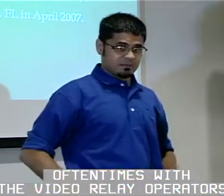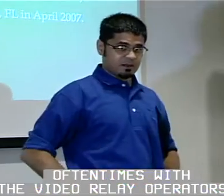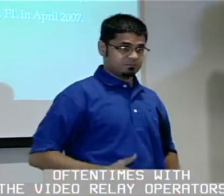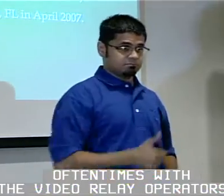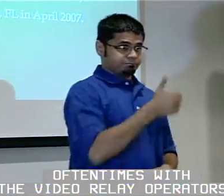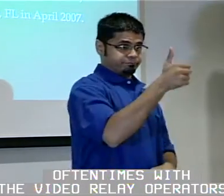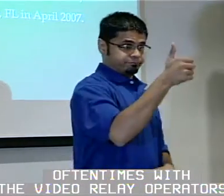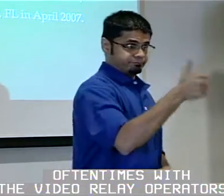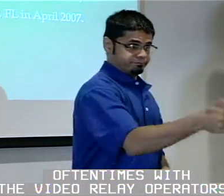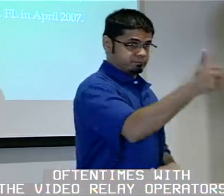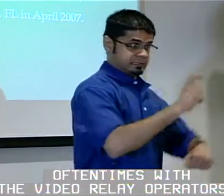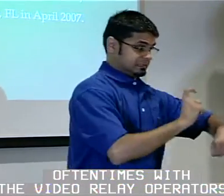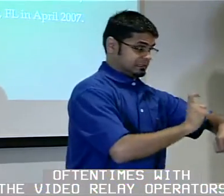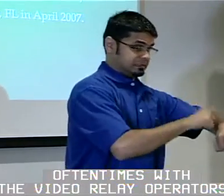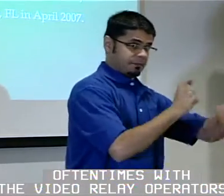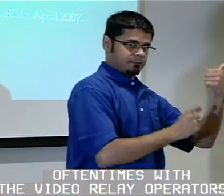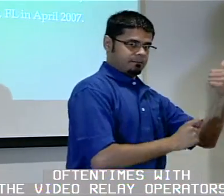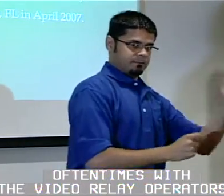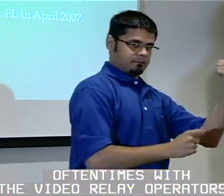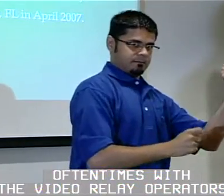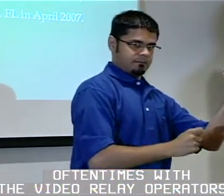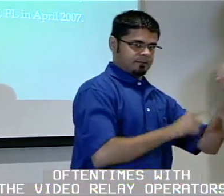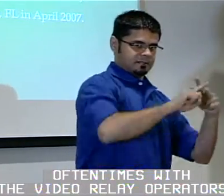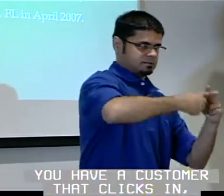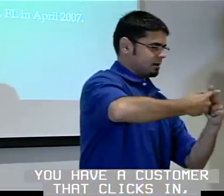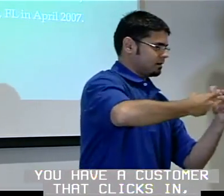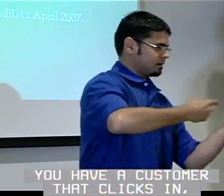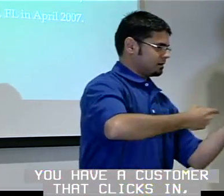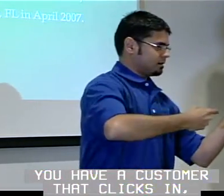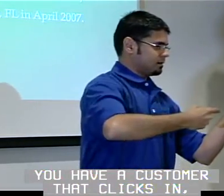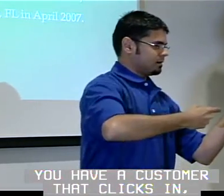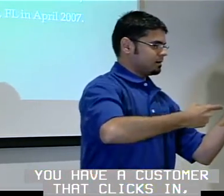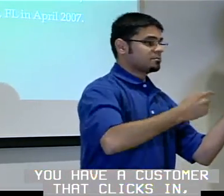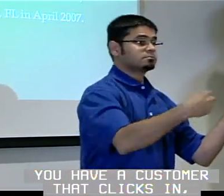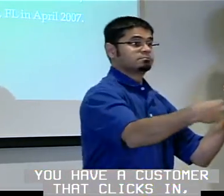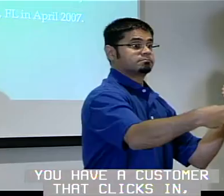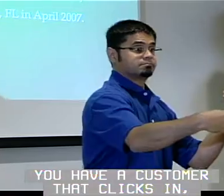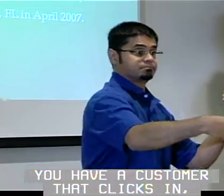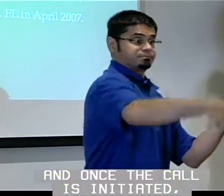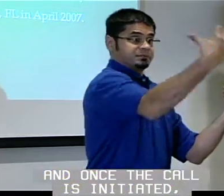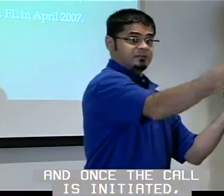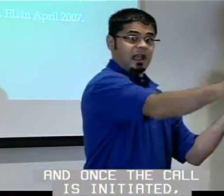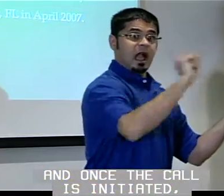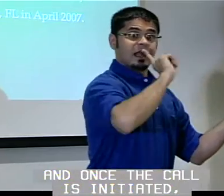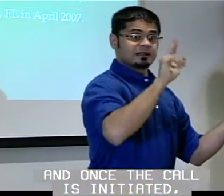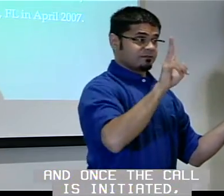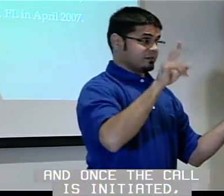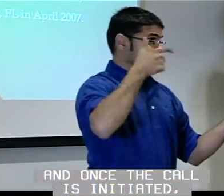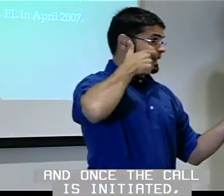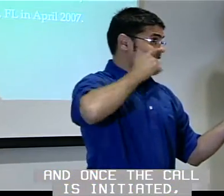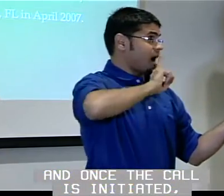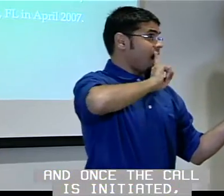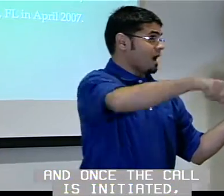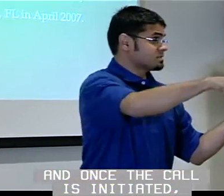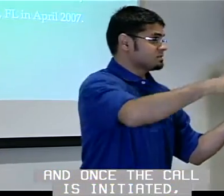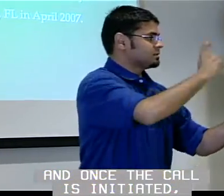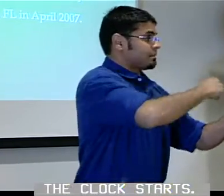Often times with the video relay operators, you have a customer that clicks in and you know, once the call is initiated,